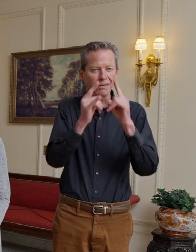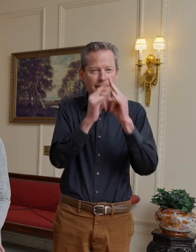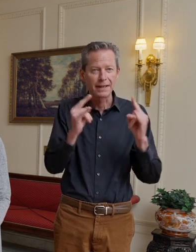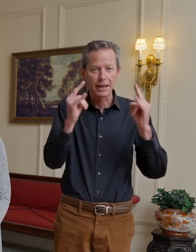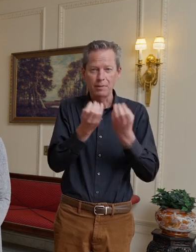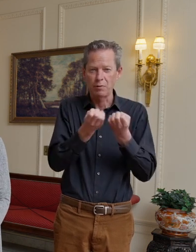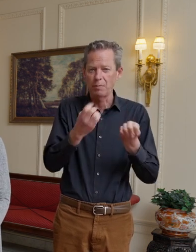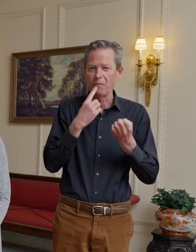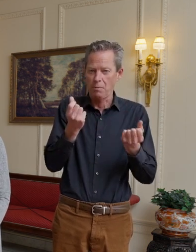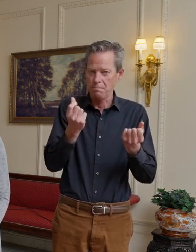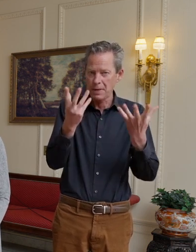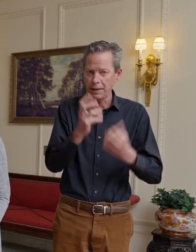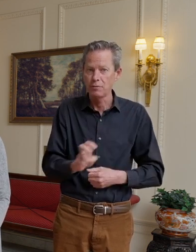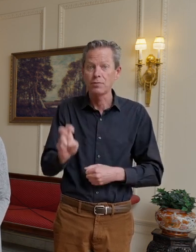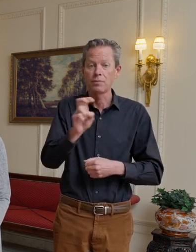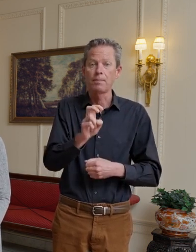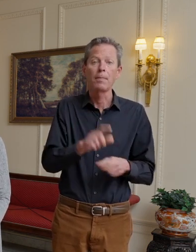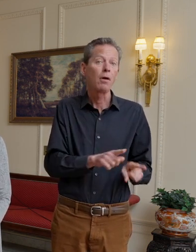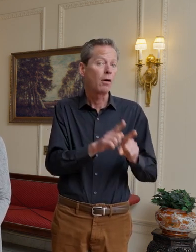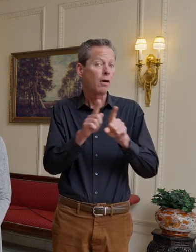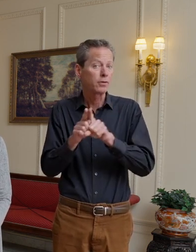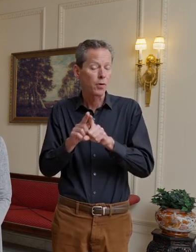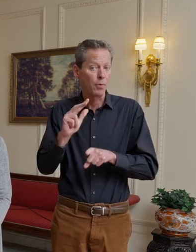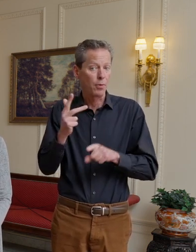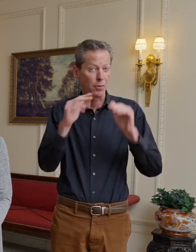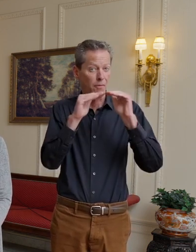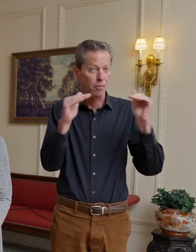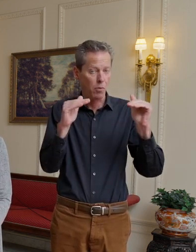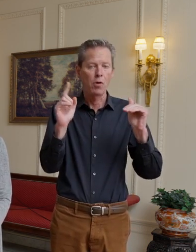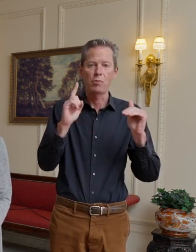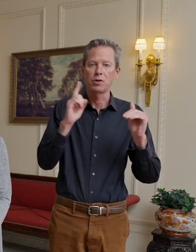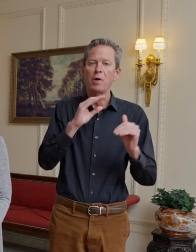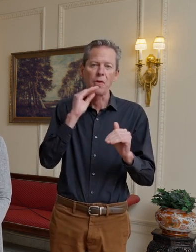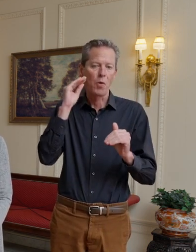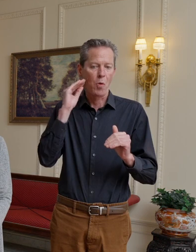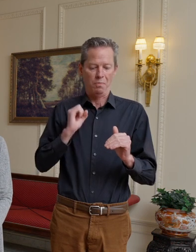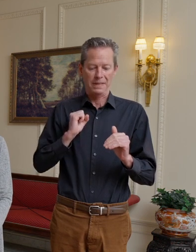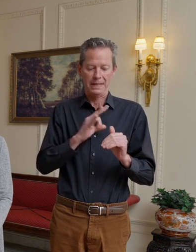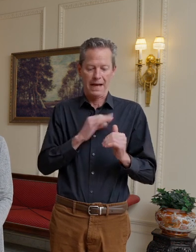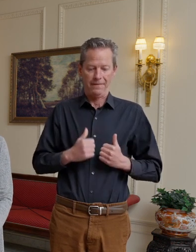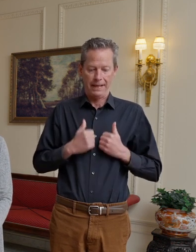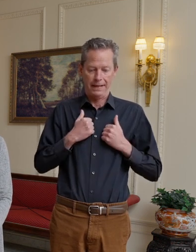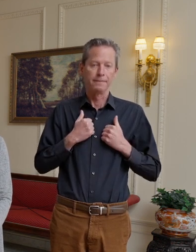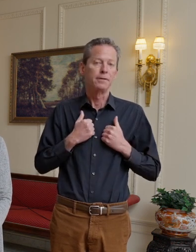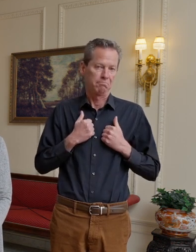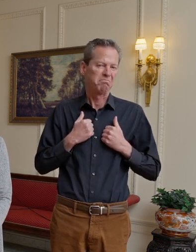many of his trips. And it was also the third floor was where the household staff that lived on site had their rooms with a shared